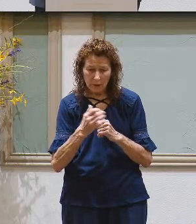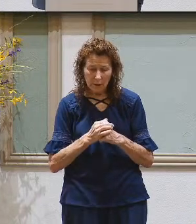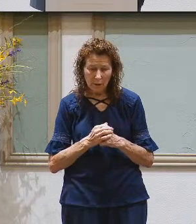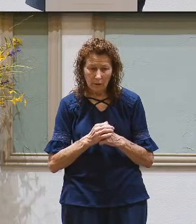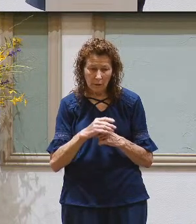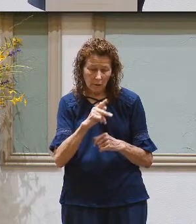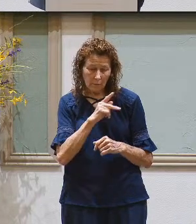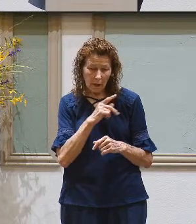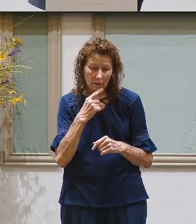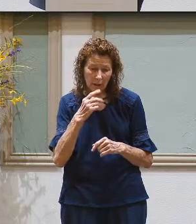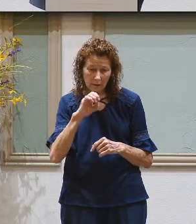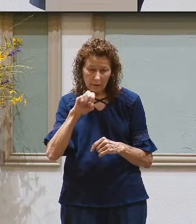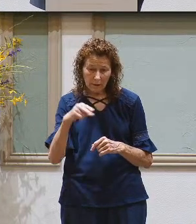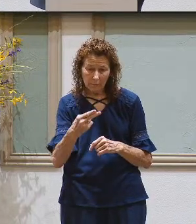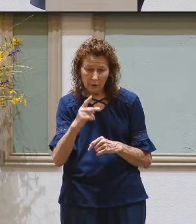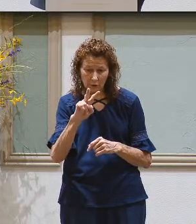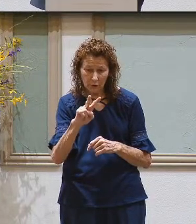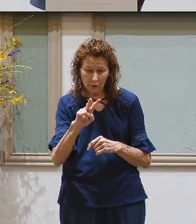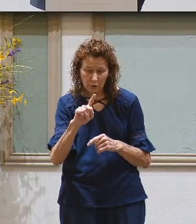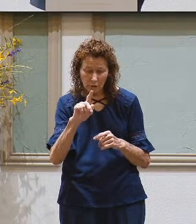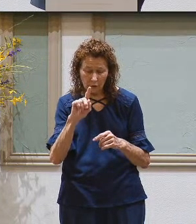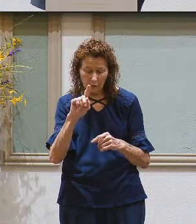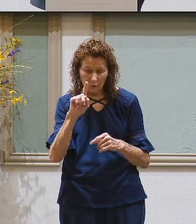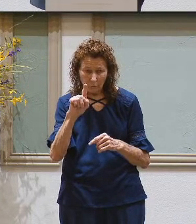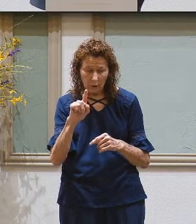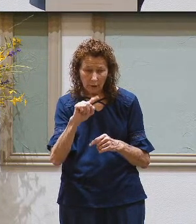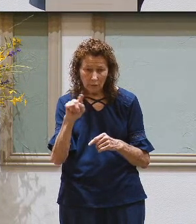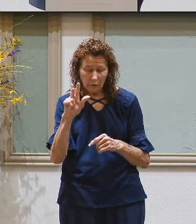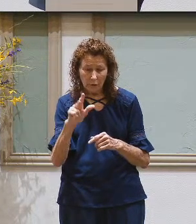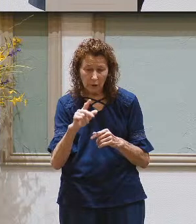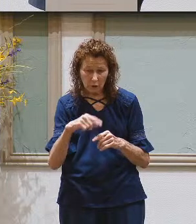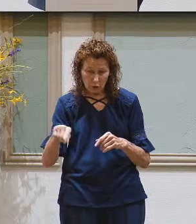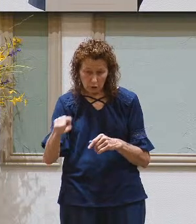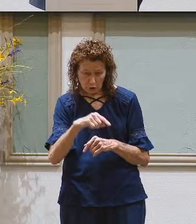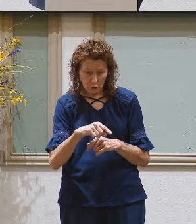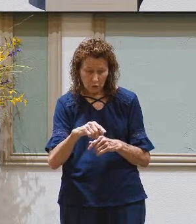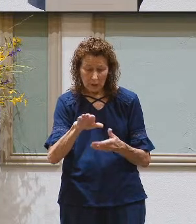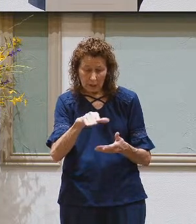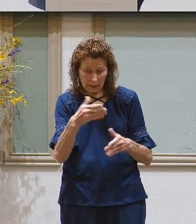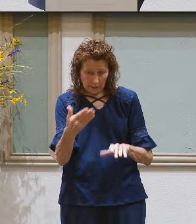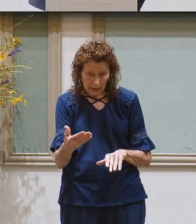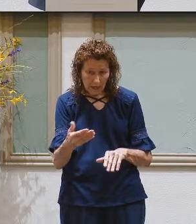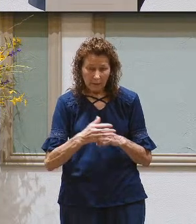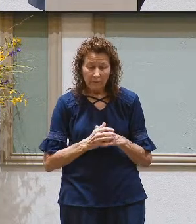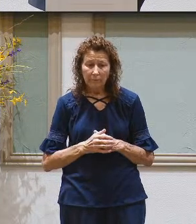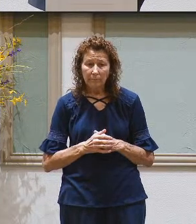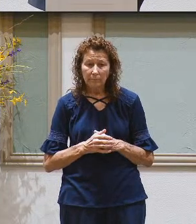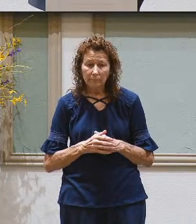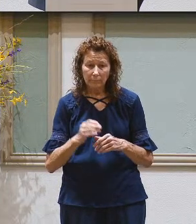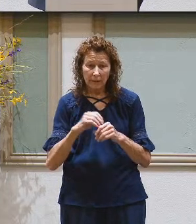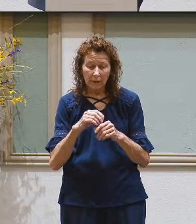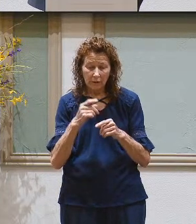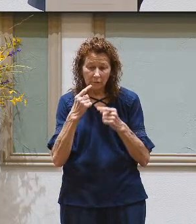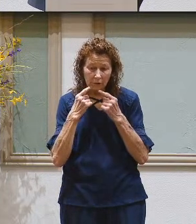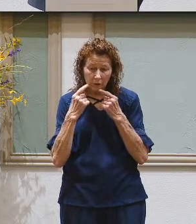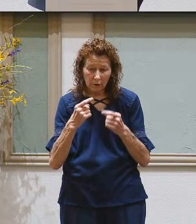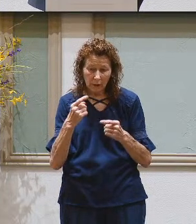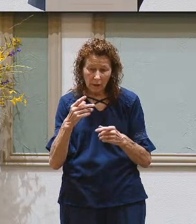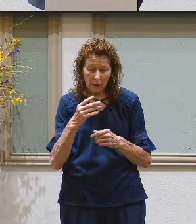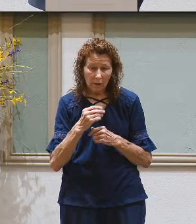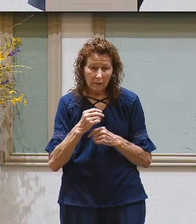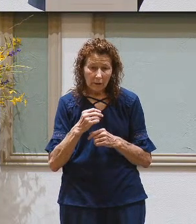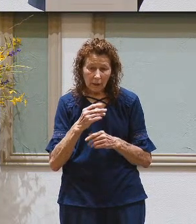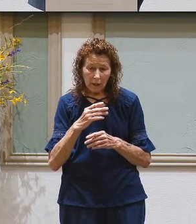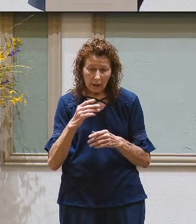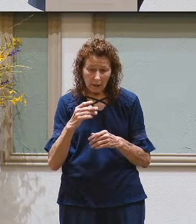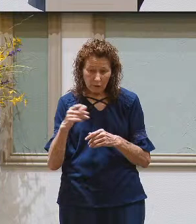Ephesians 2 beginning in the first verse. He says you were dead in the trespasses and sins